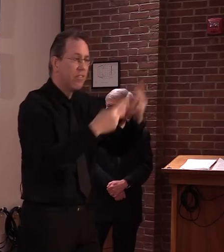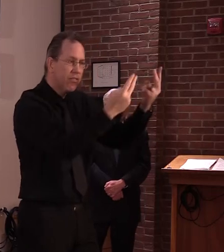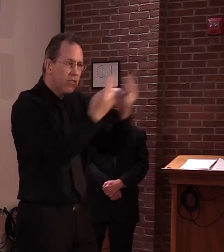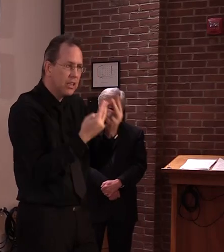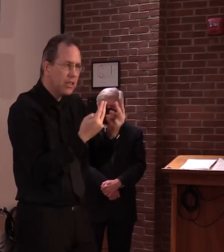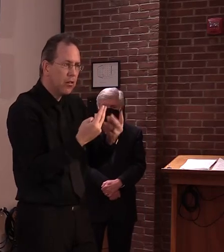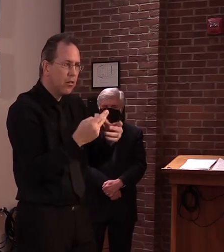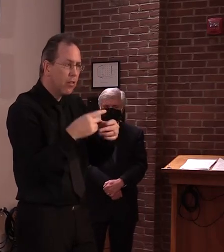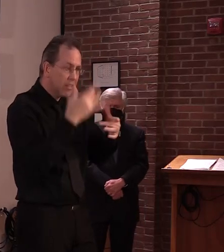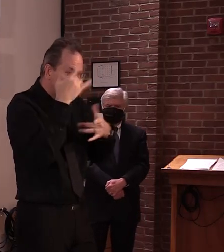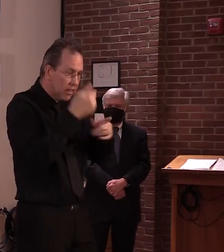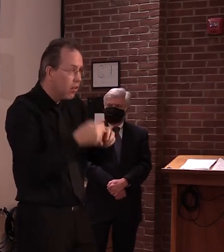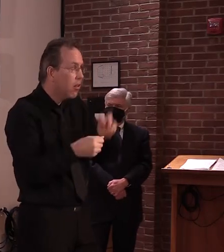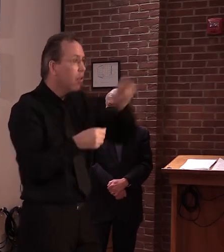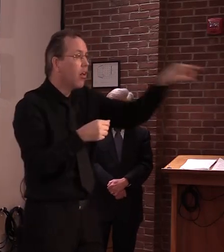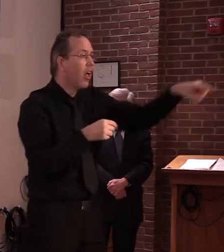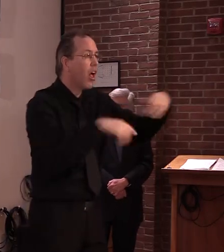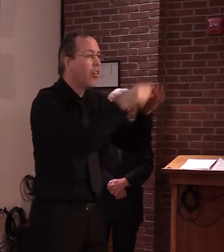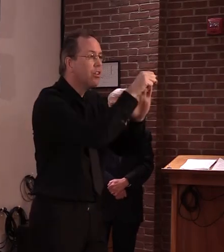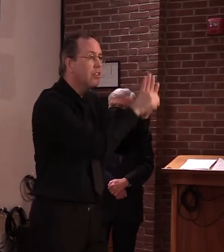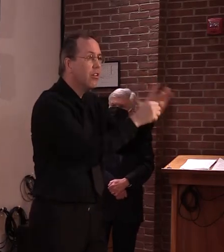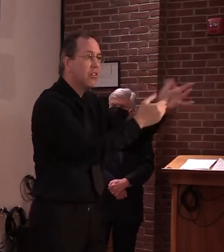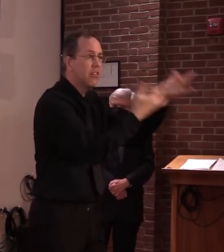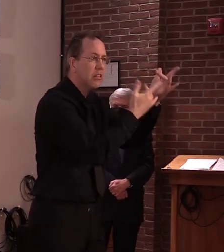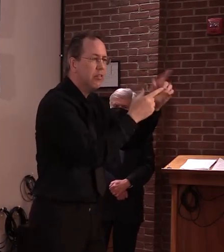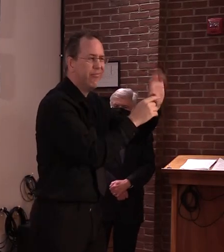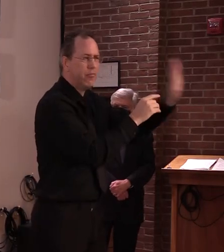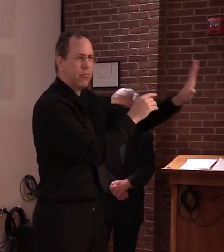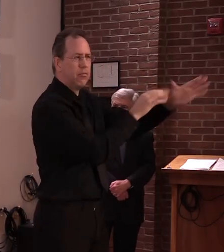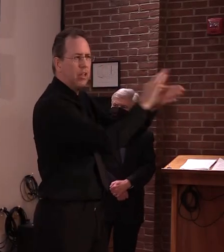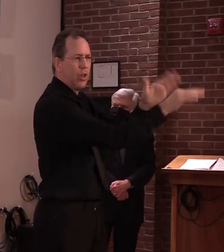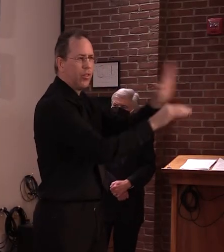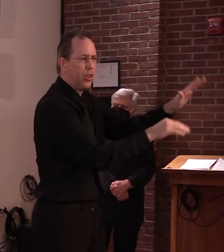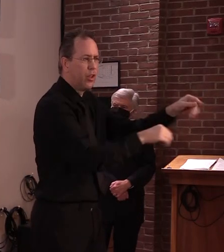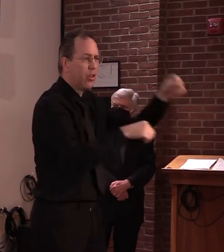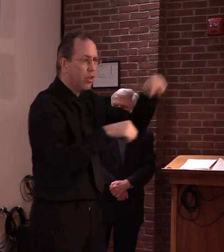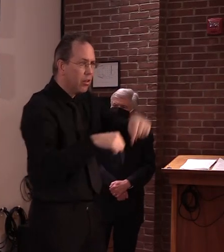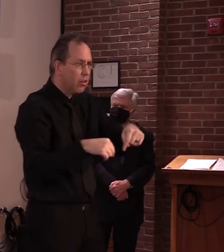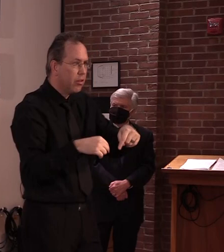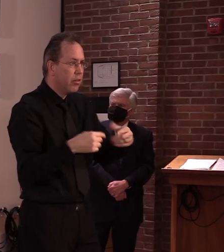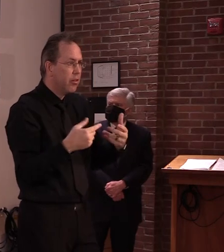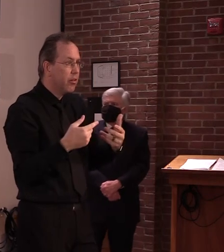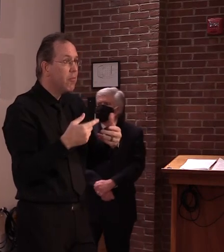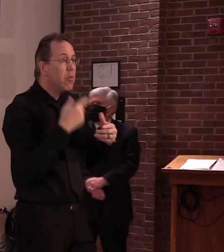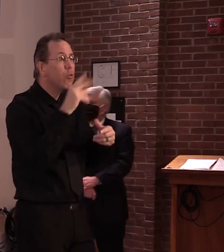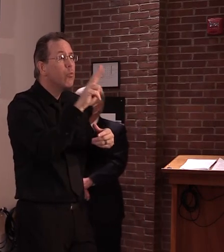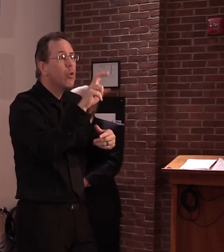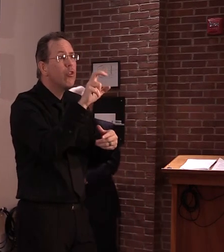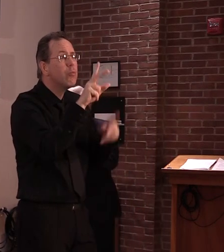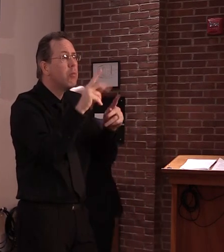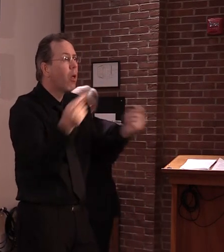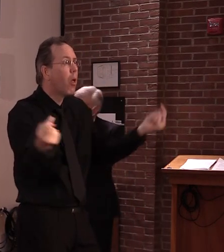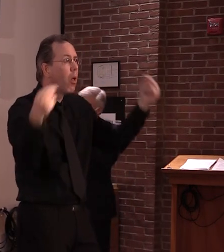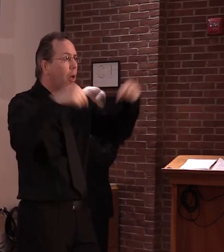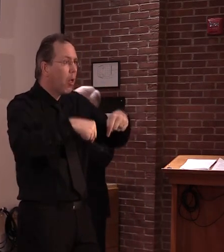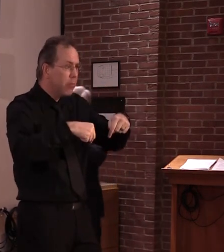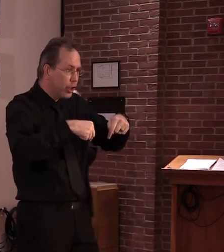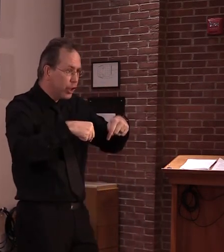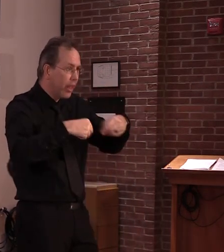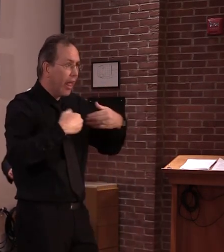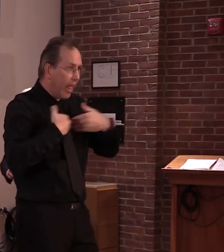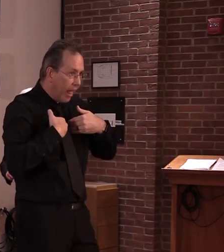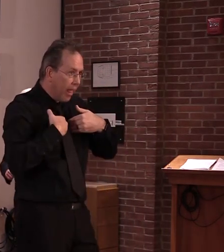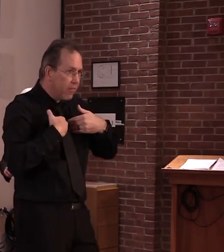Even though, say, 200, 300 people might have tested positive here, they were not included in the county